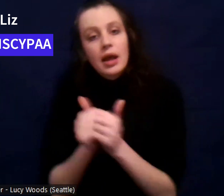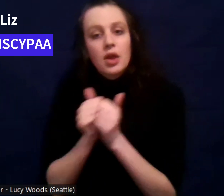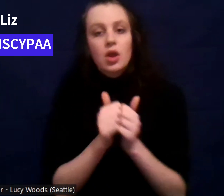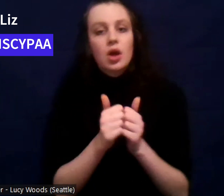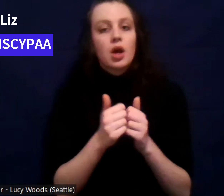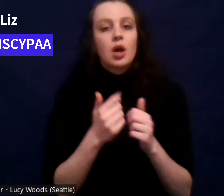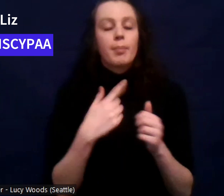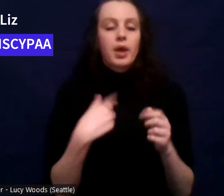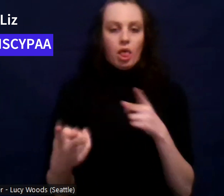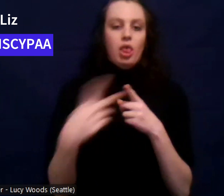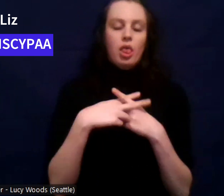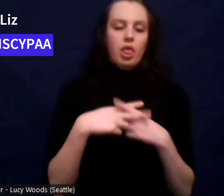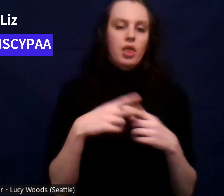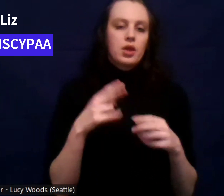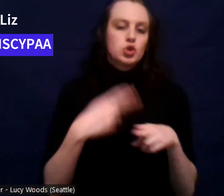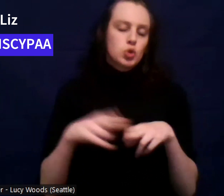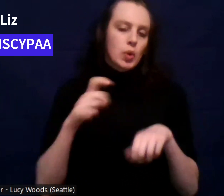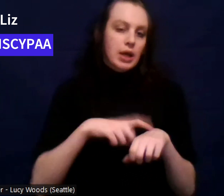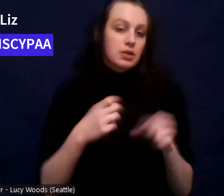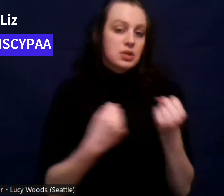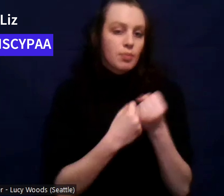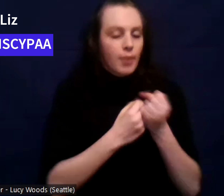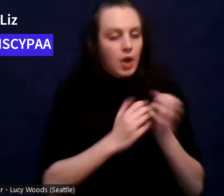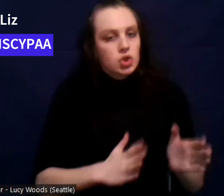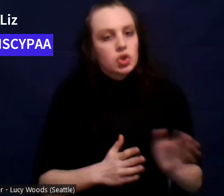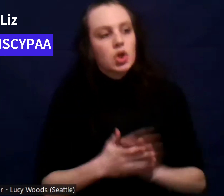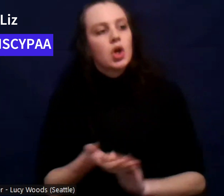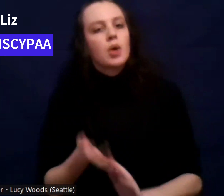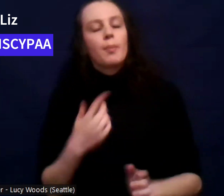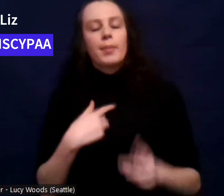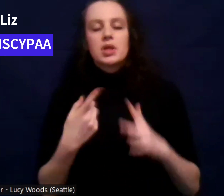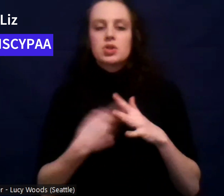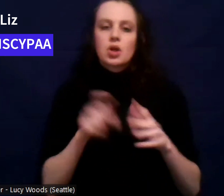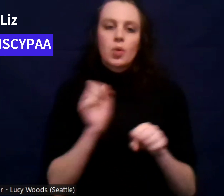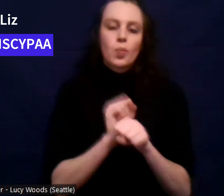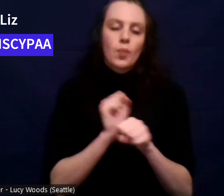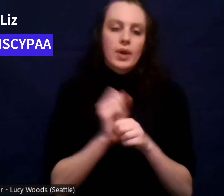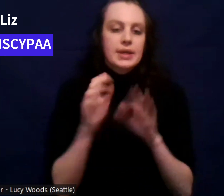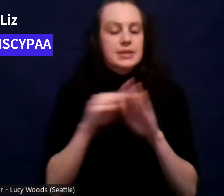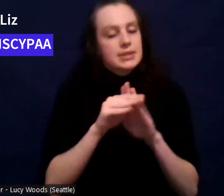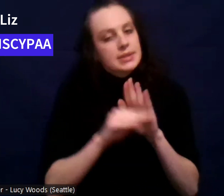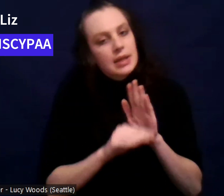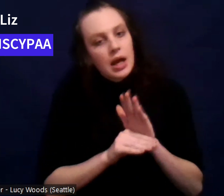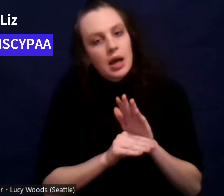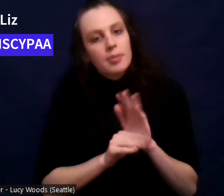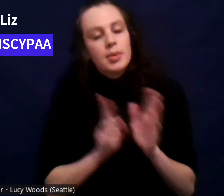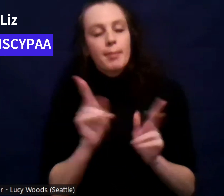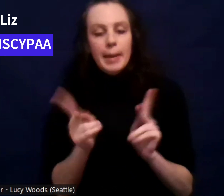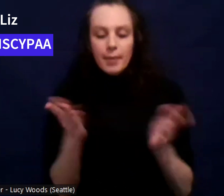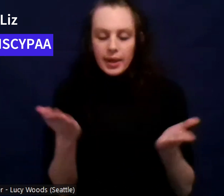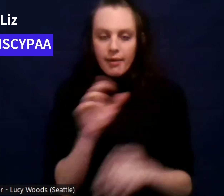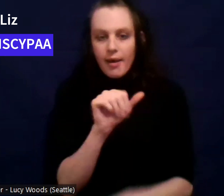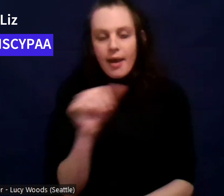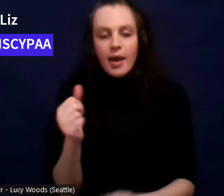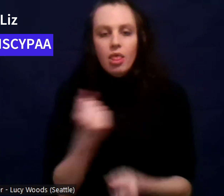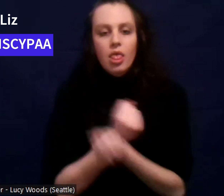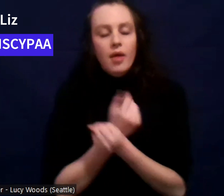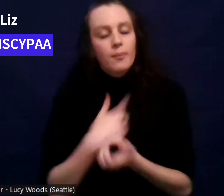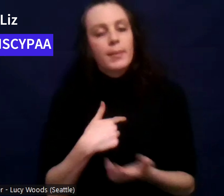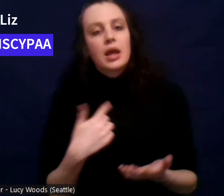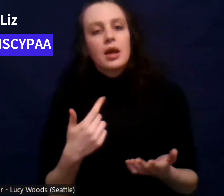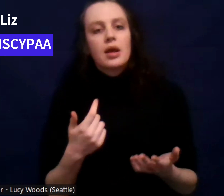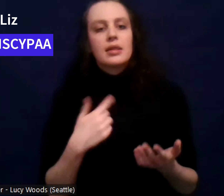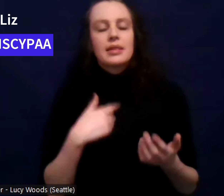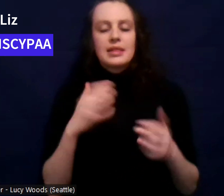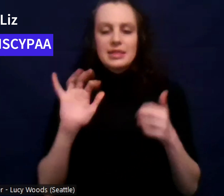and basically it was like the love from the people in this program that like got me in the door and like